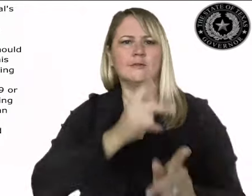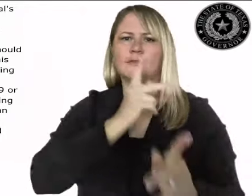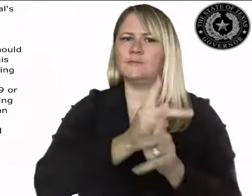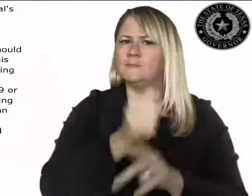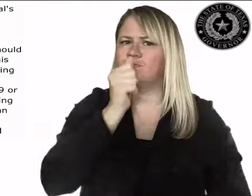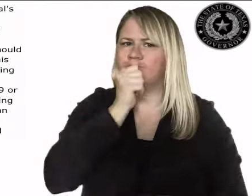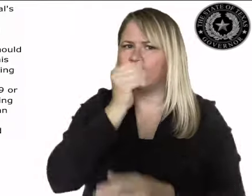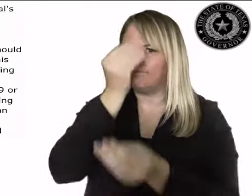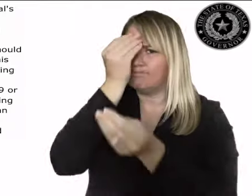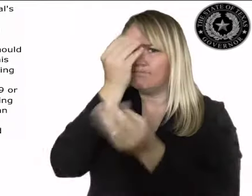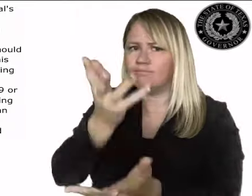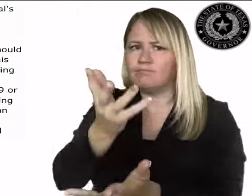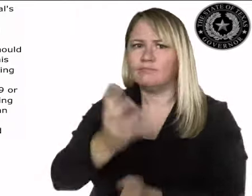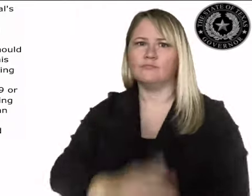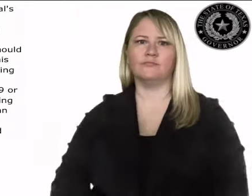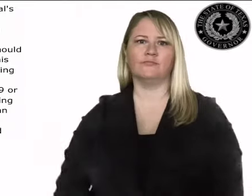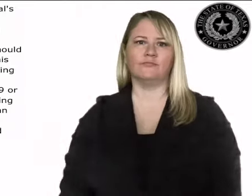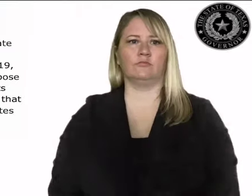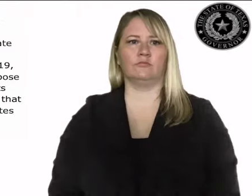status, and